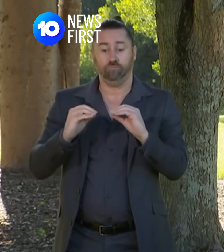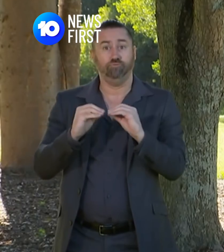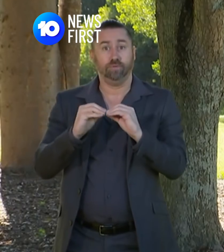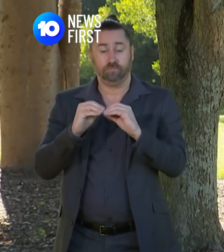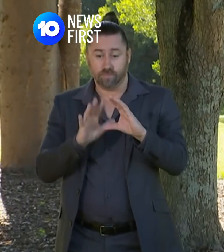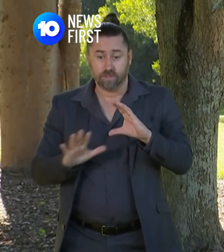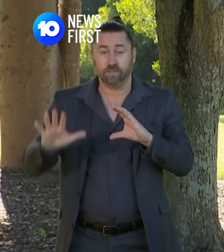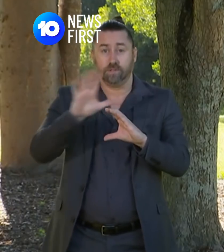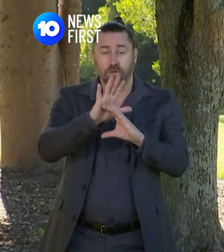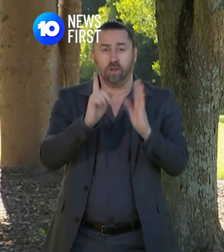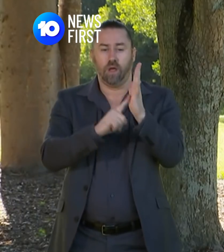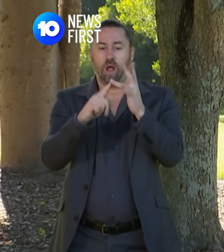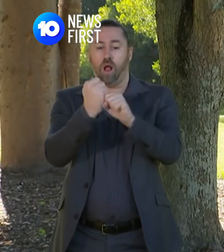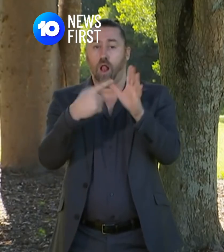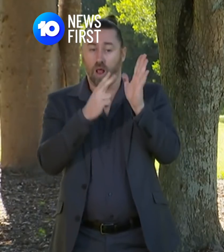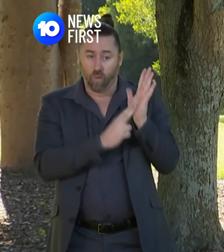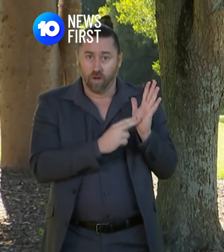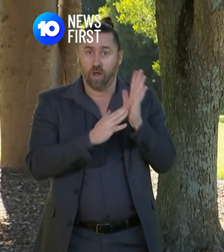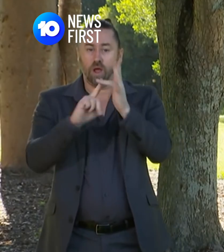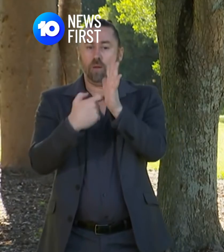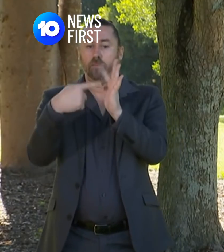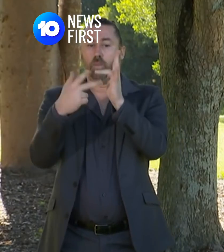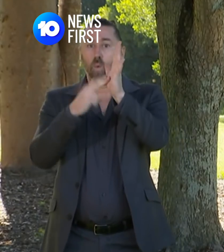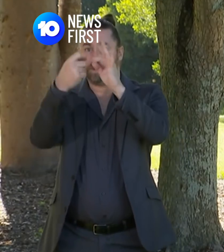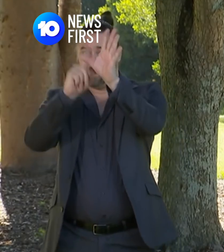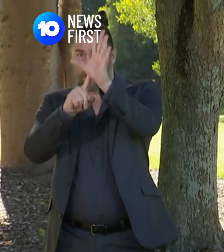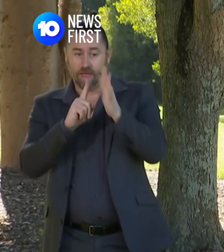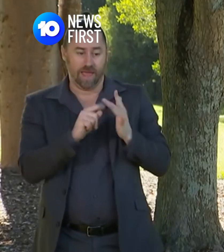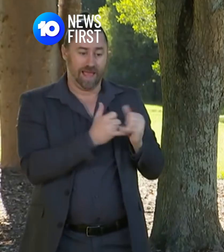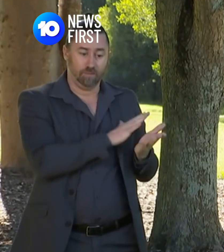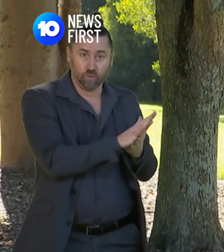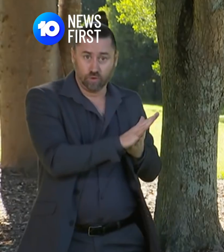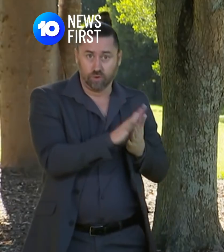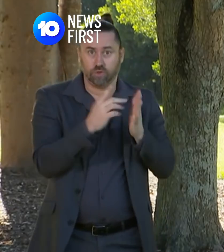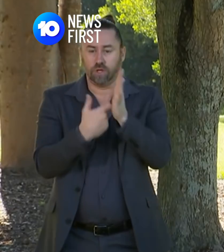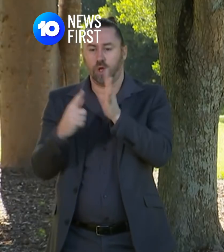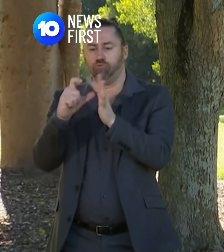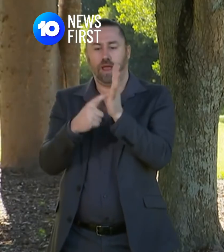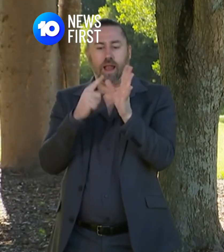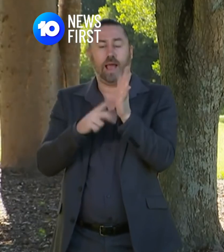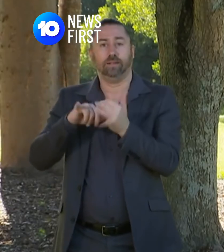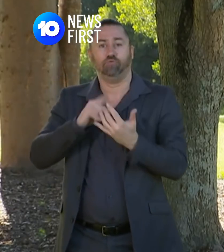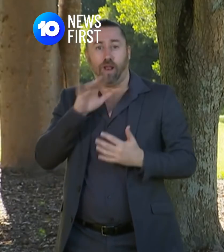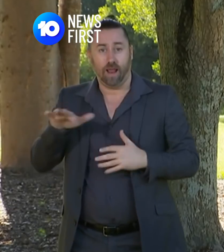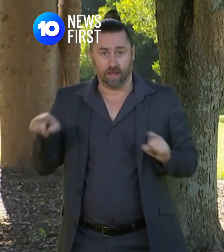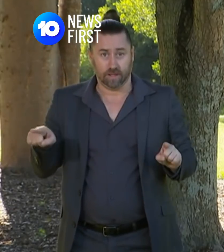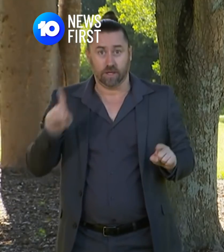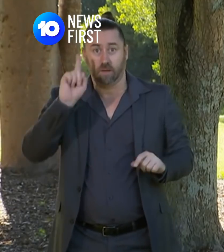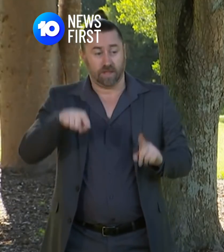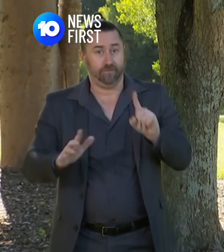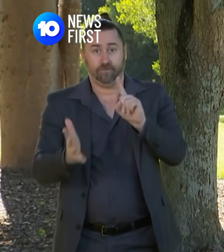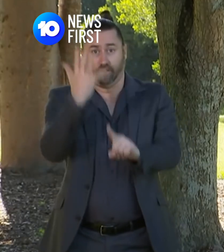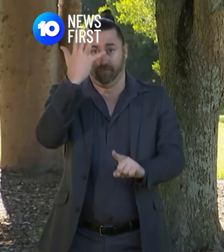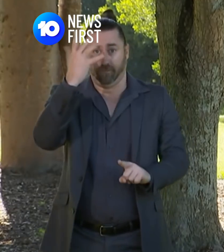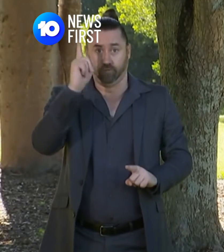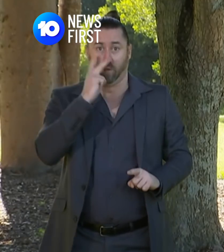is Brisbane, Logan, Moreton Bay, Ipswich and Redlands and it will commence at 5pm this afternoon.